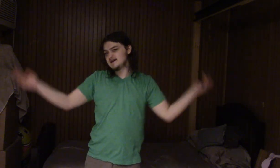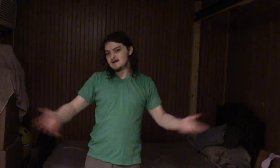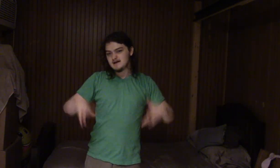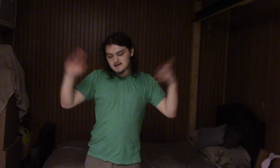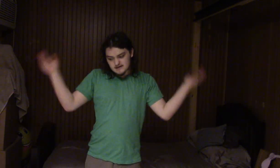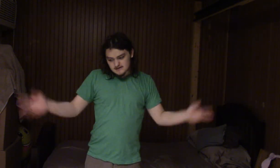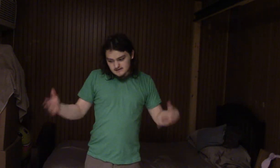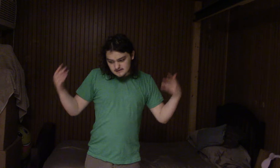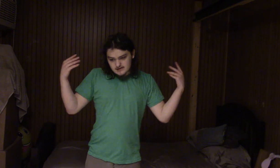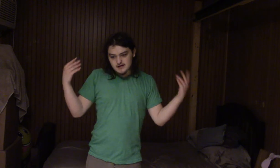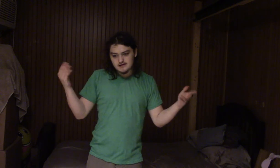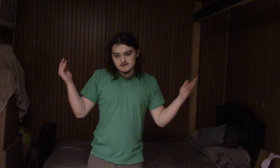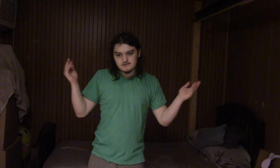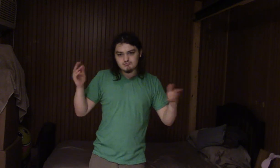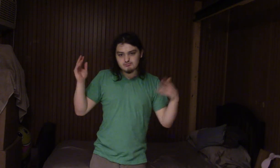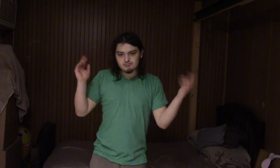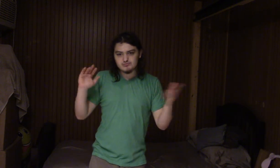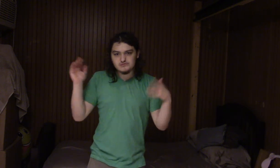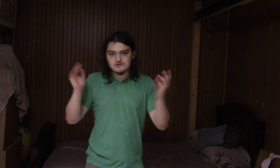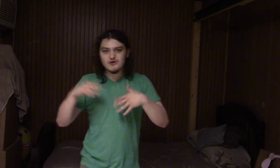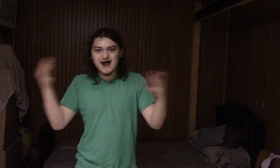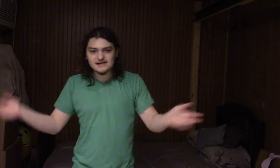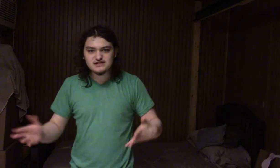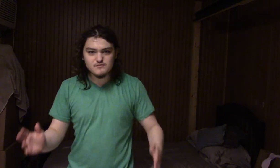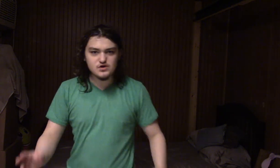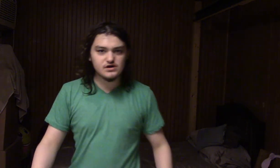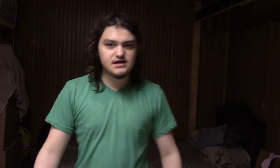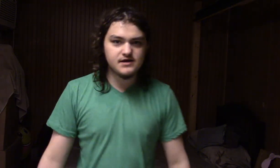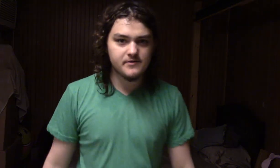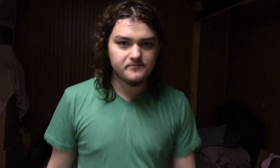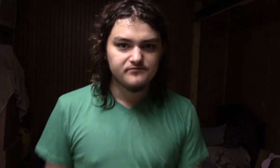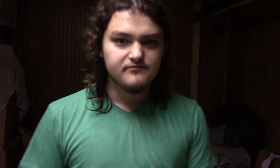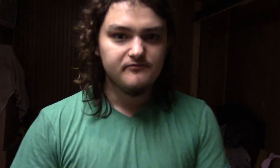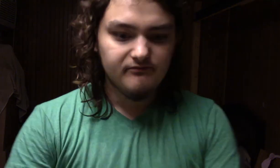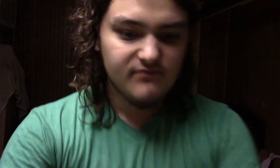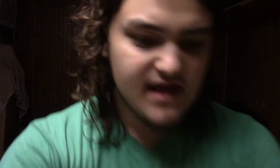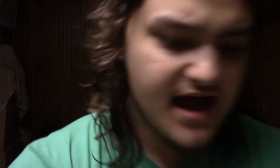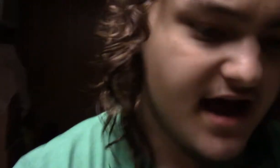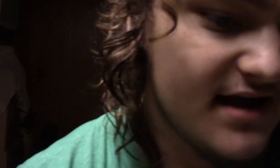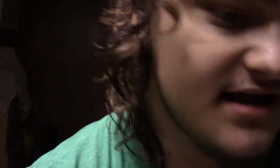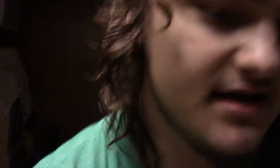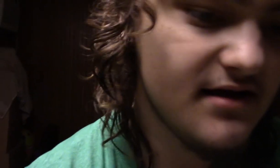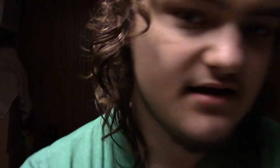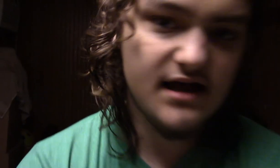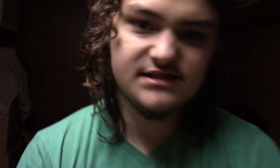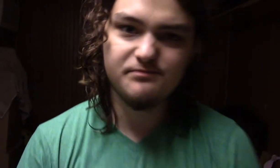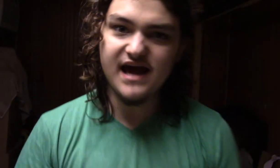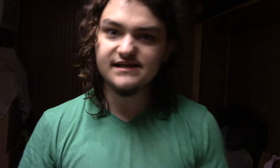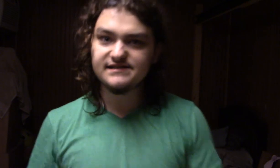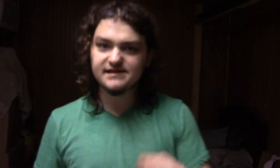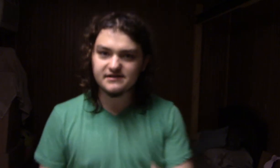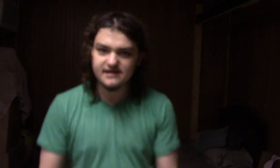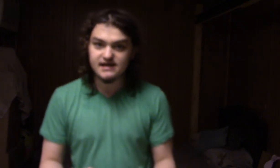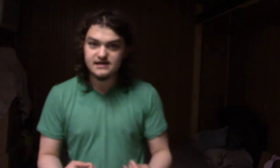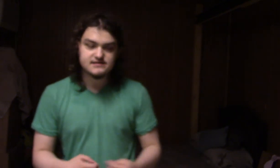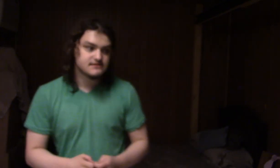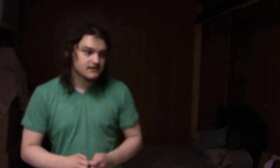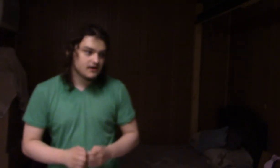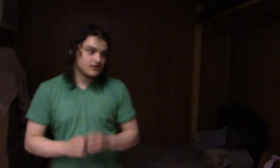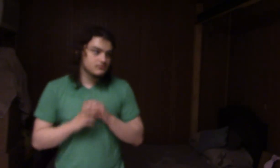trans community, and it's basically, um,